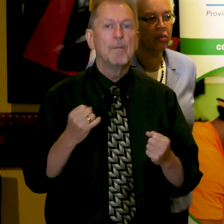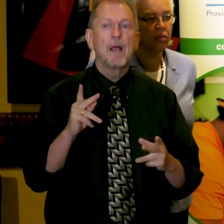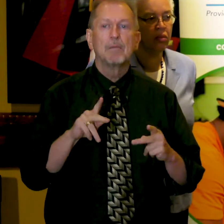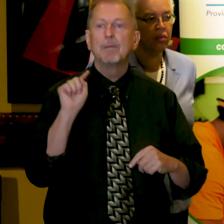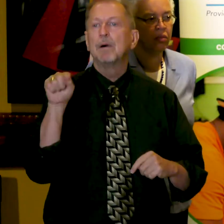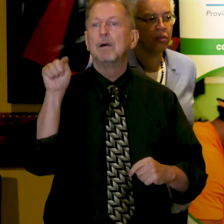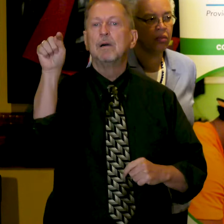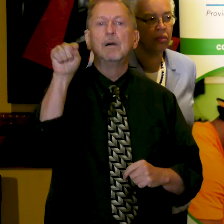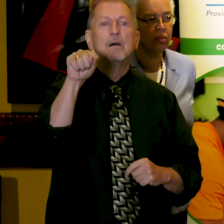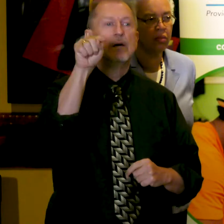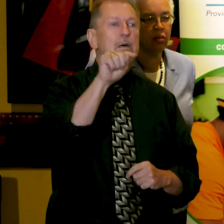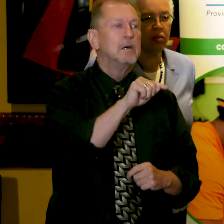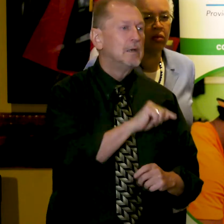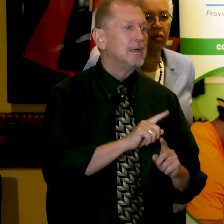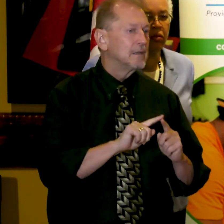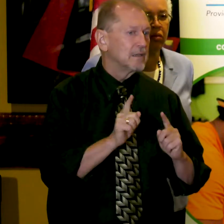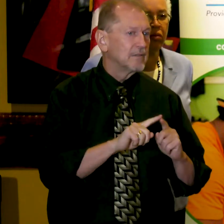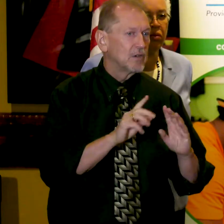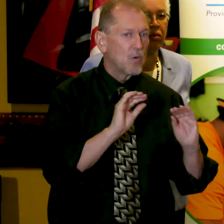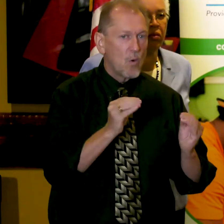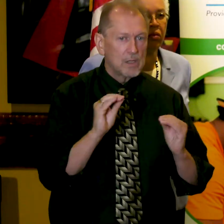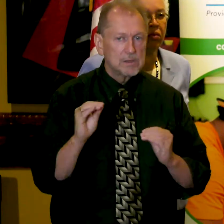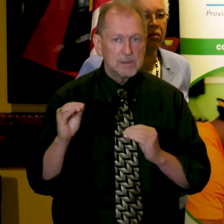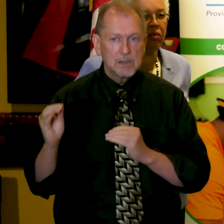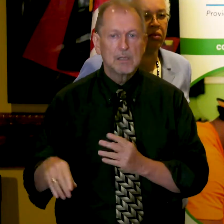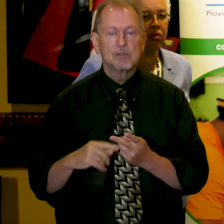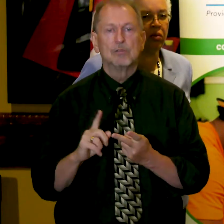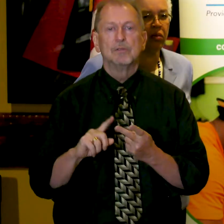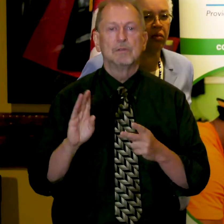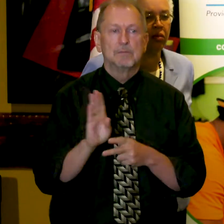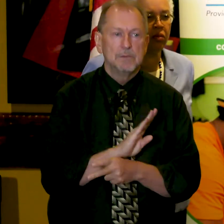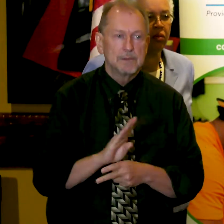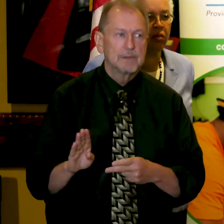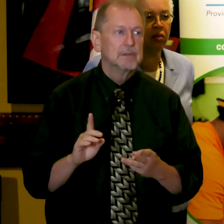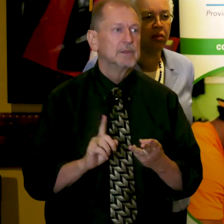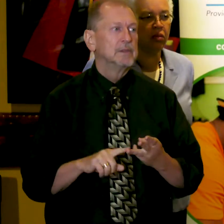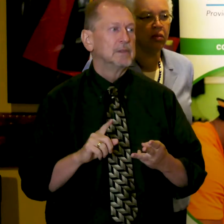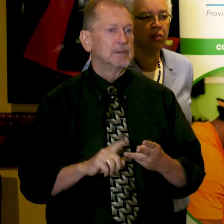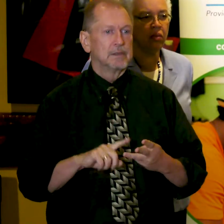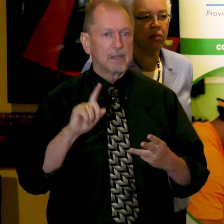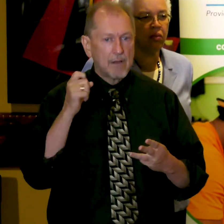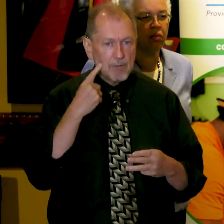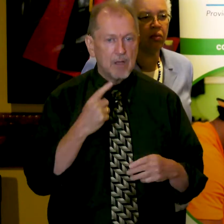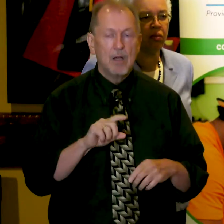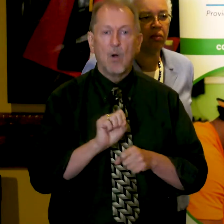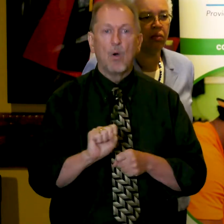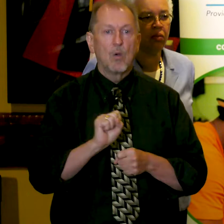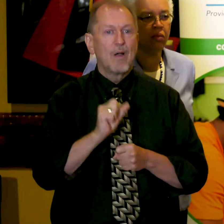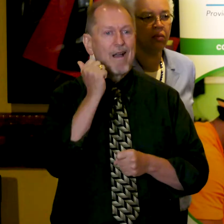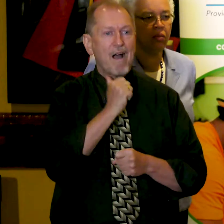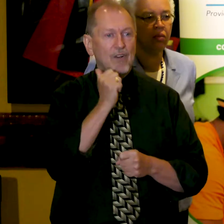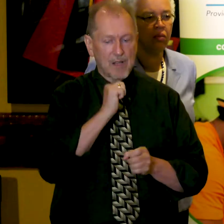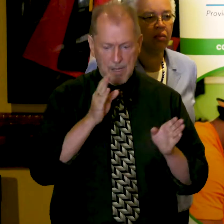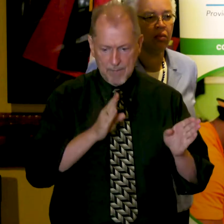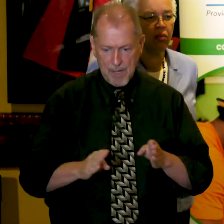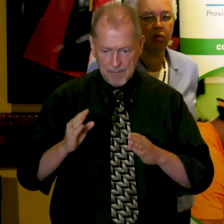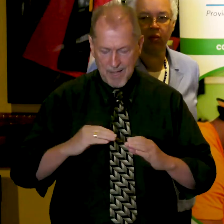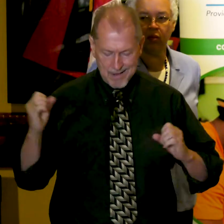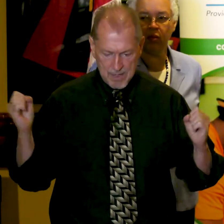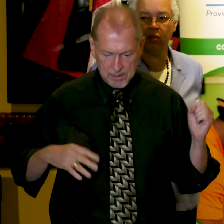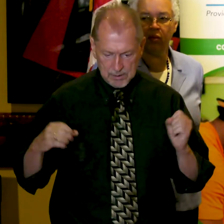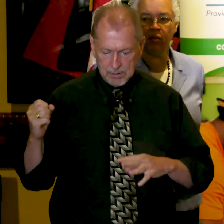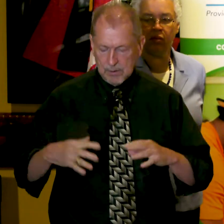from many organizations that work every day to make this a reality. There's a lot of